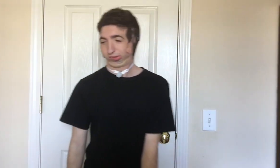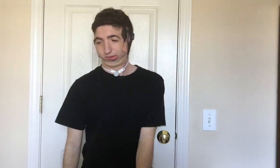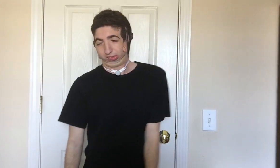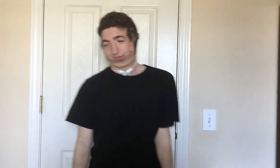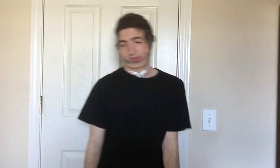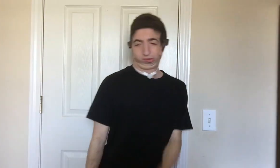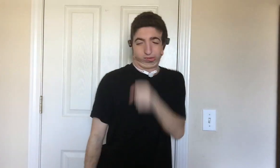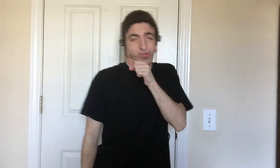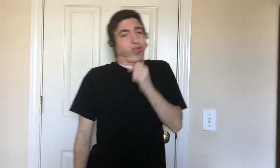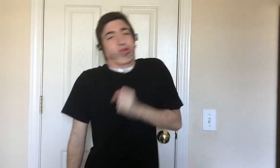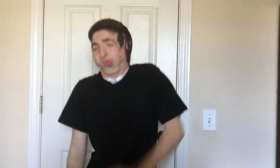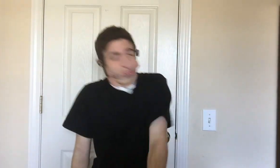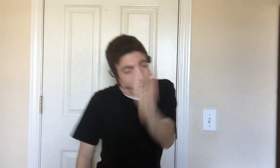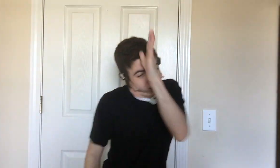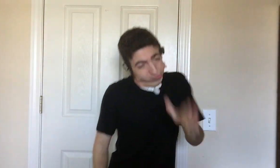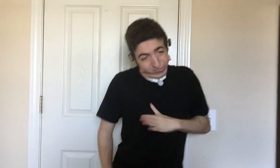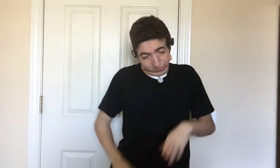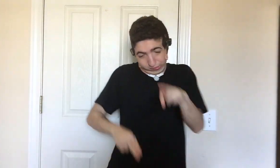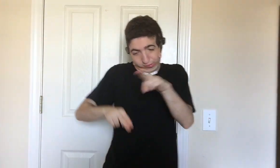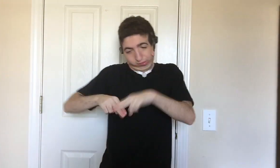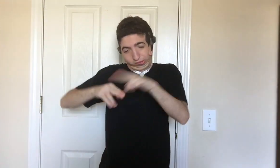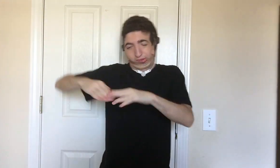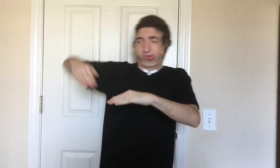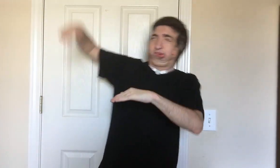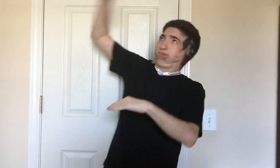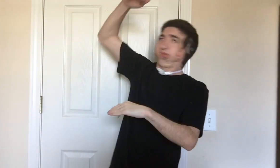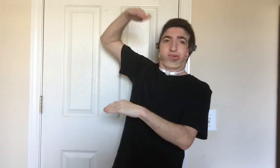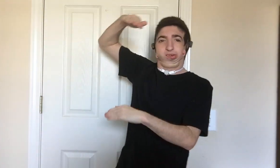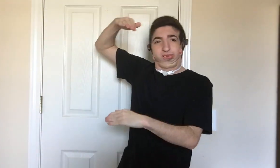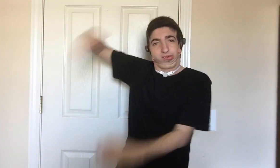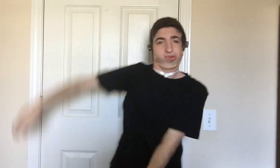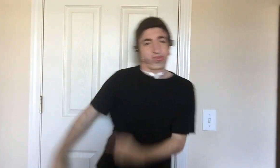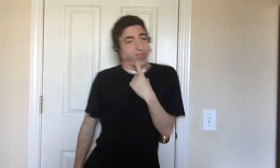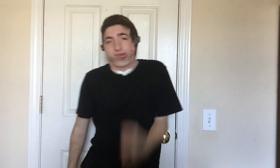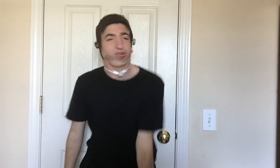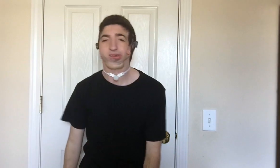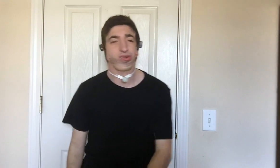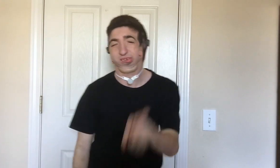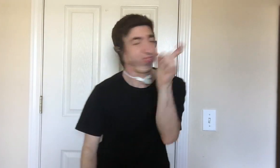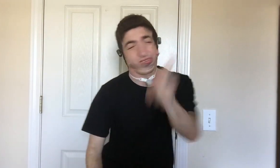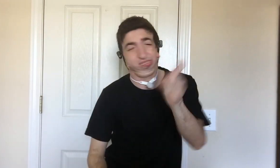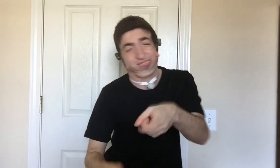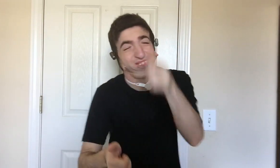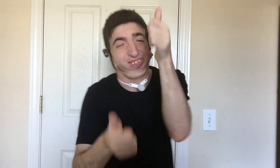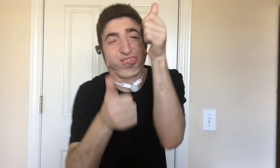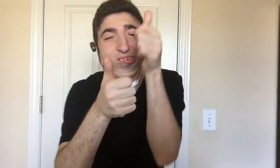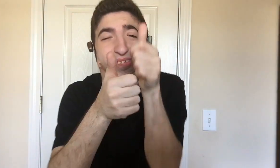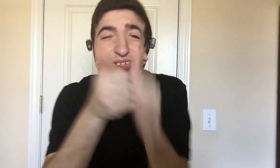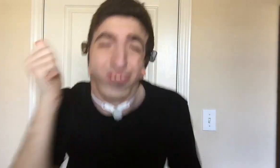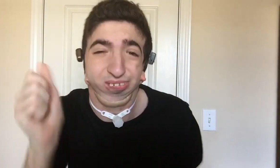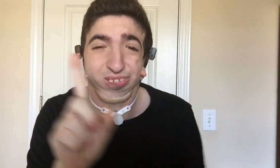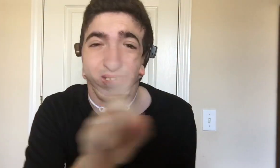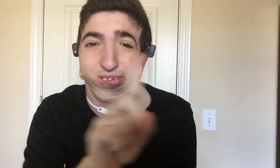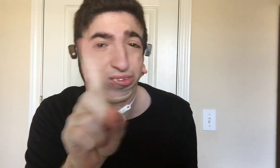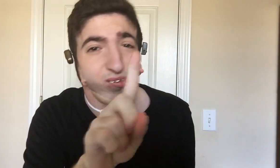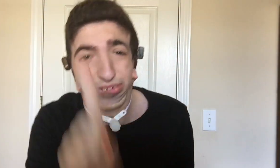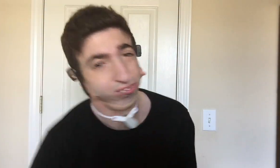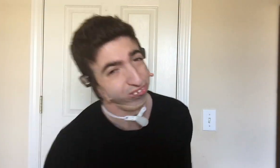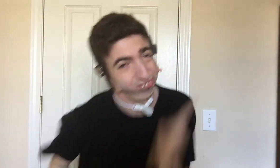And there's an old man sitting on the throne They're saying that I probably shouldn't be so mean I'm headed straight